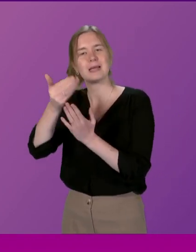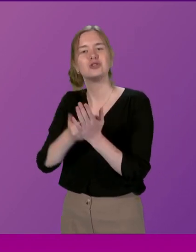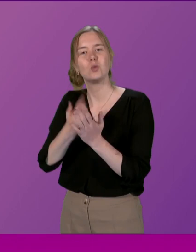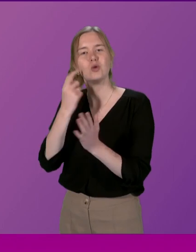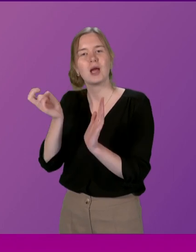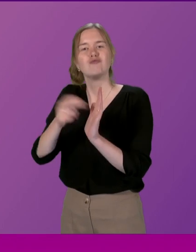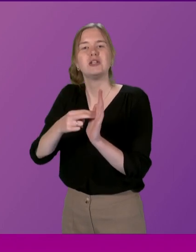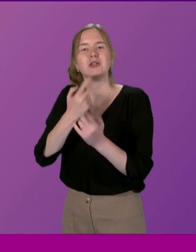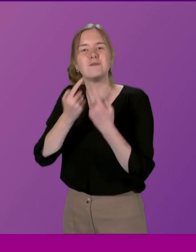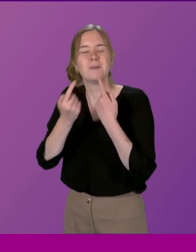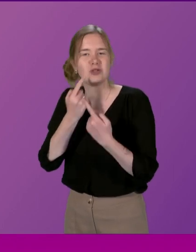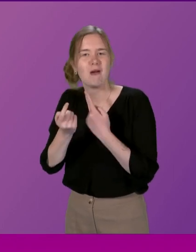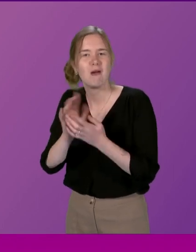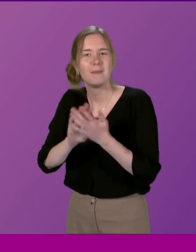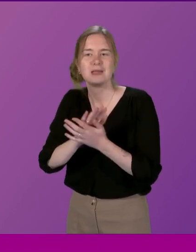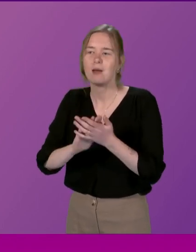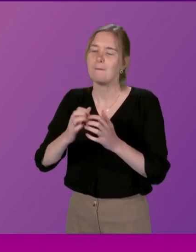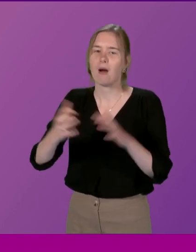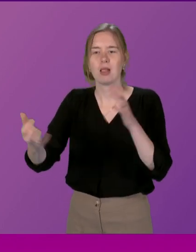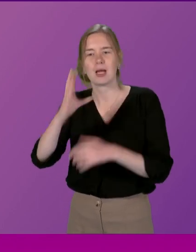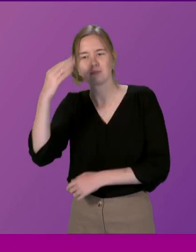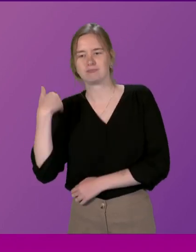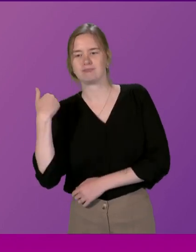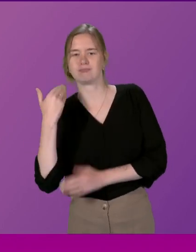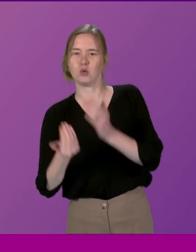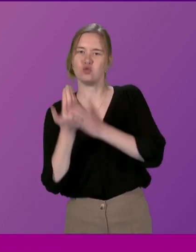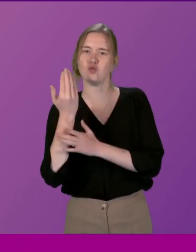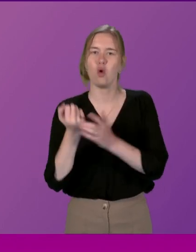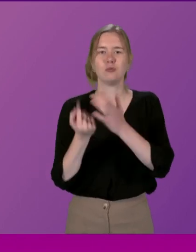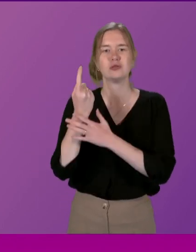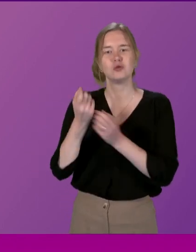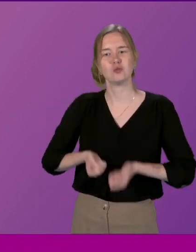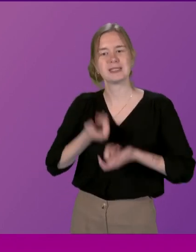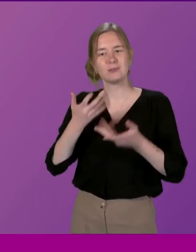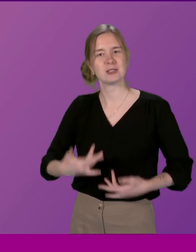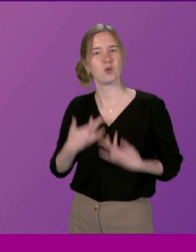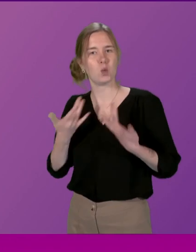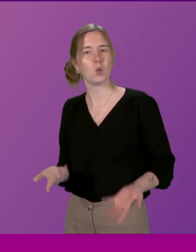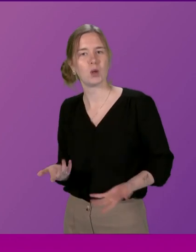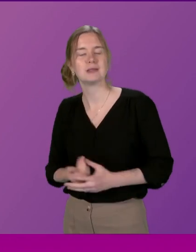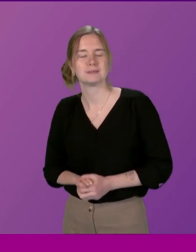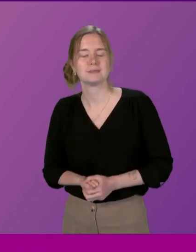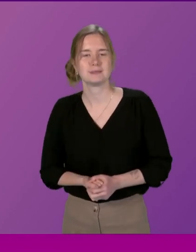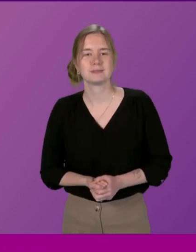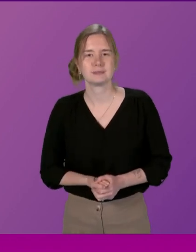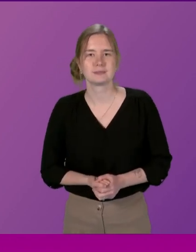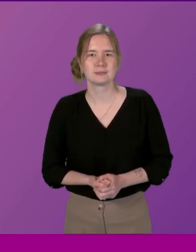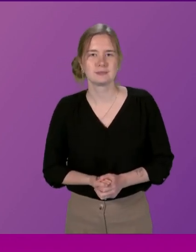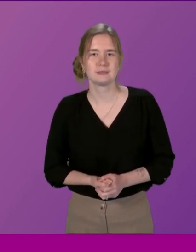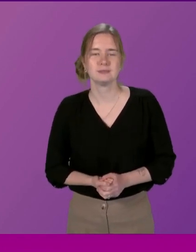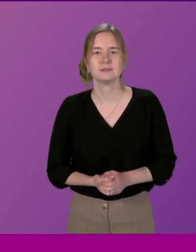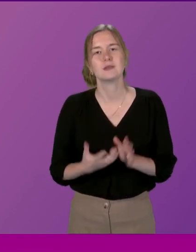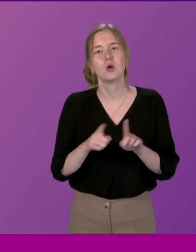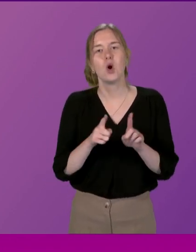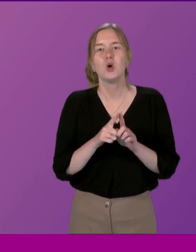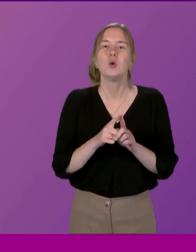register their details So the Parliament can alert them each time there is a new opportunity to express their views I would echo the comments made by